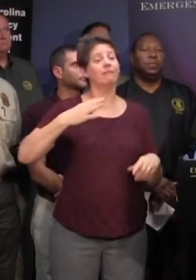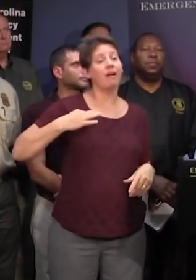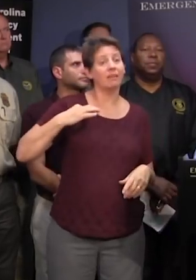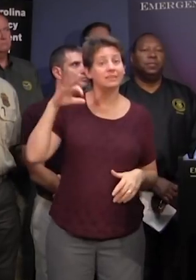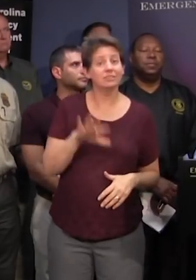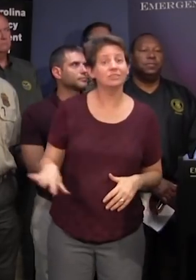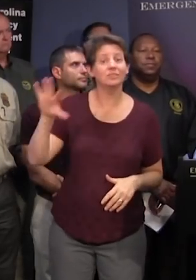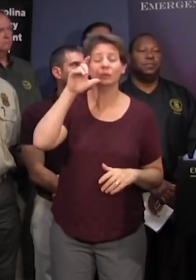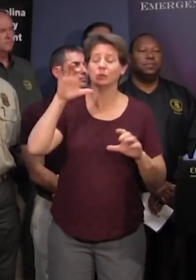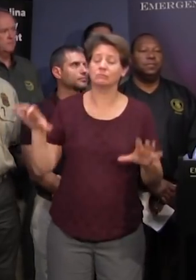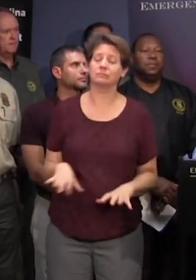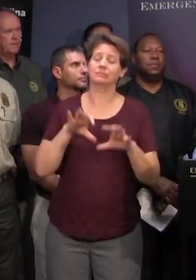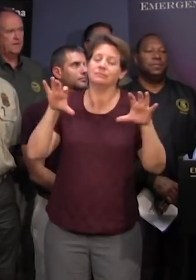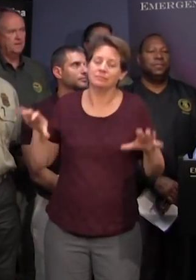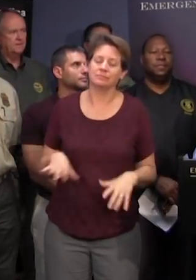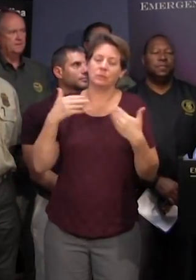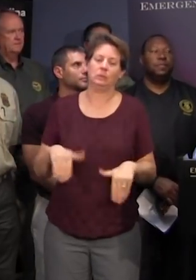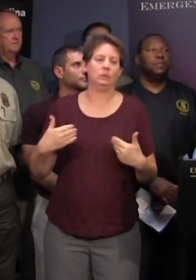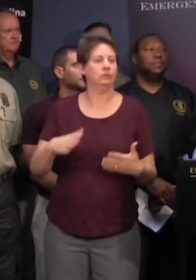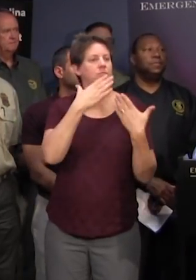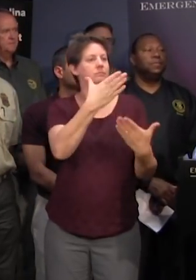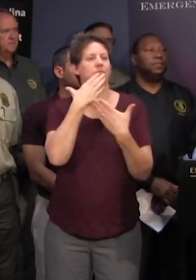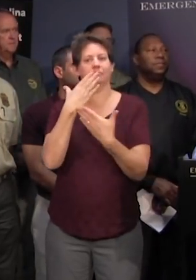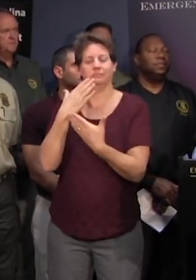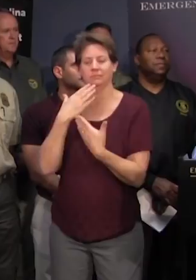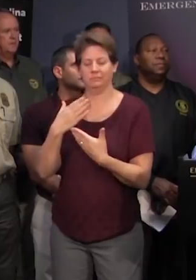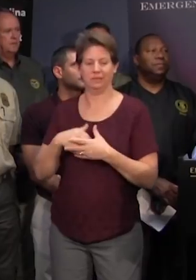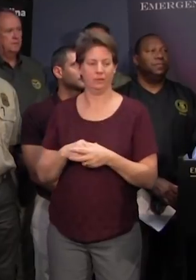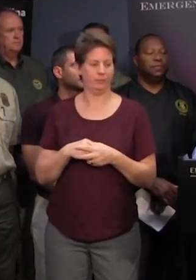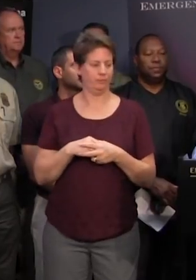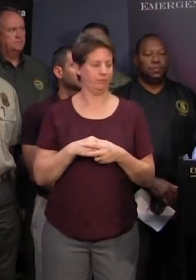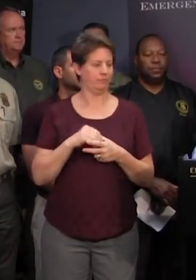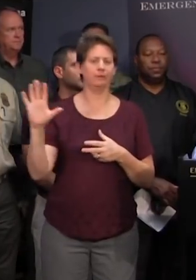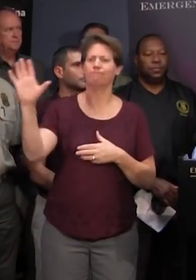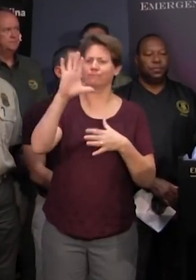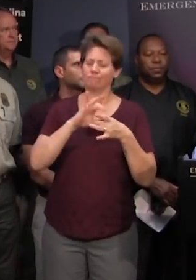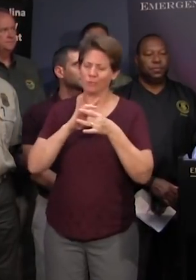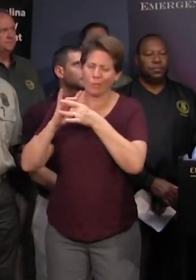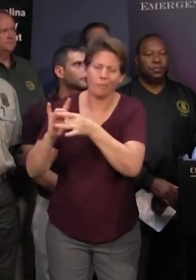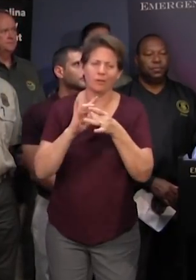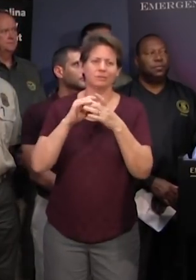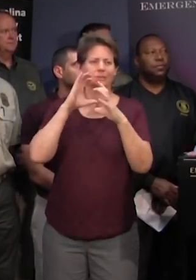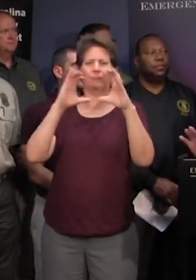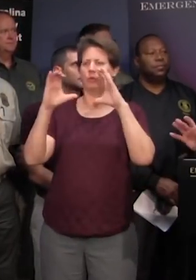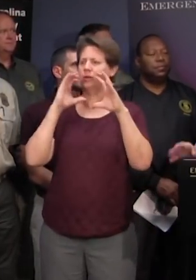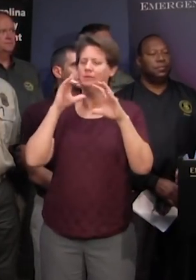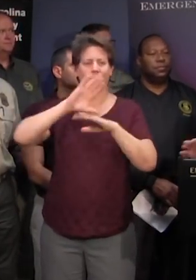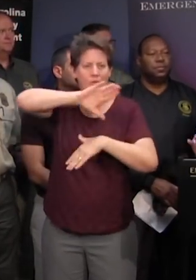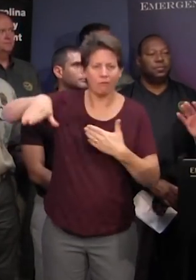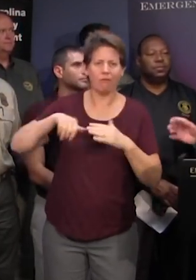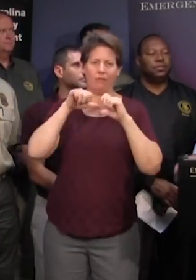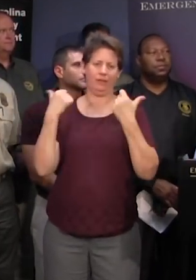out there that are doing so much work i thank you to to for the the great cooperation and communication among all the